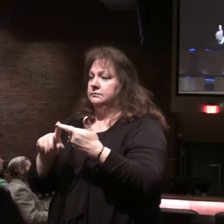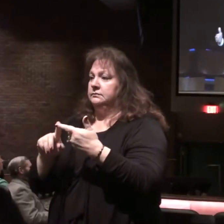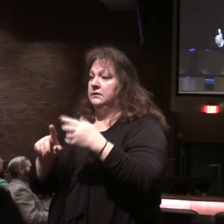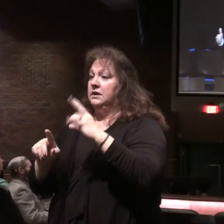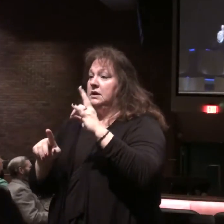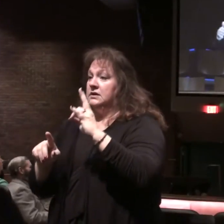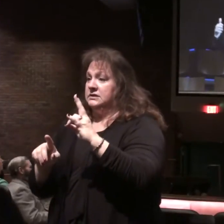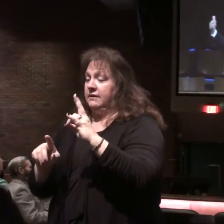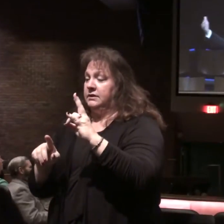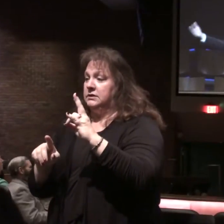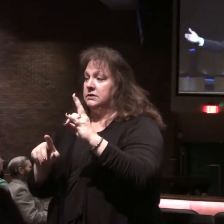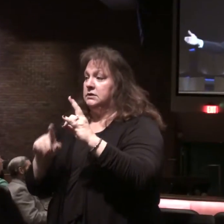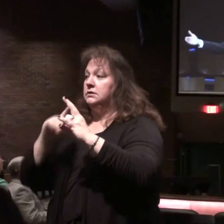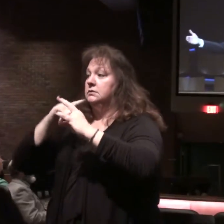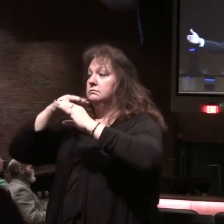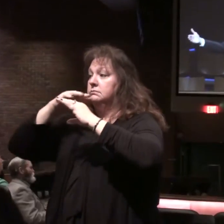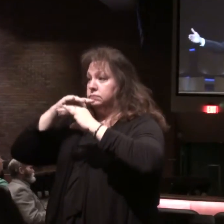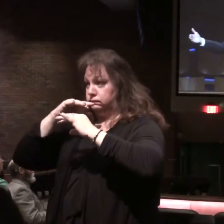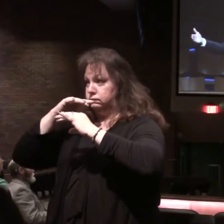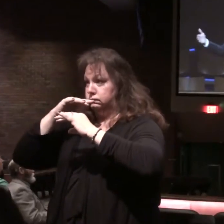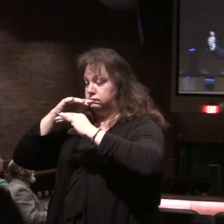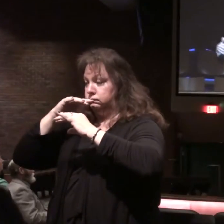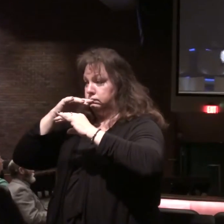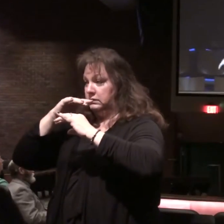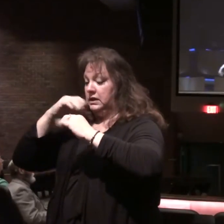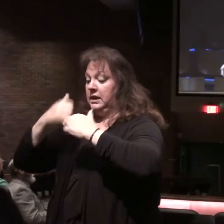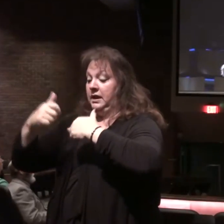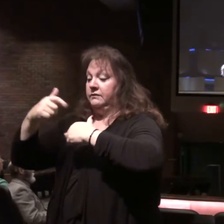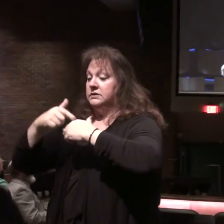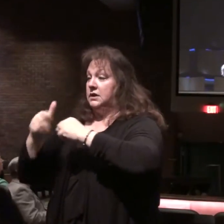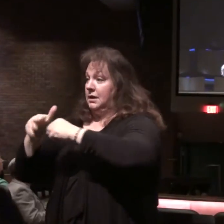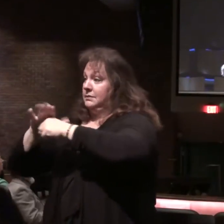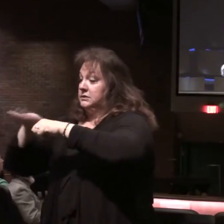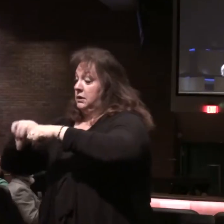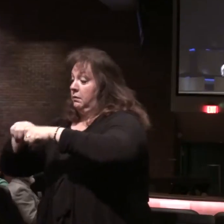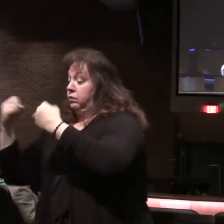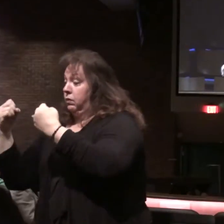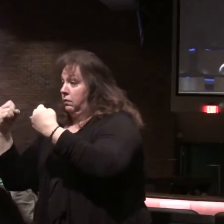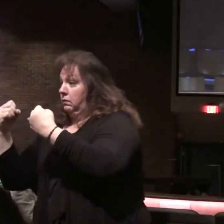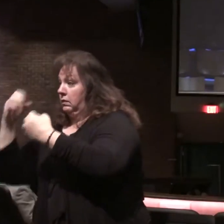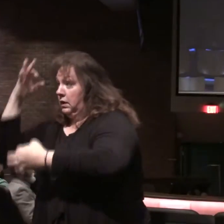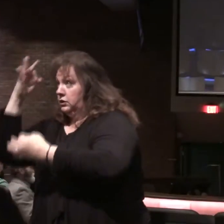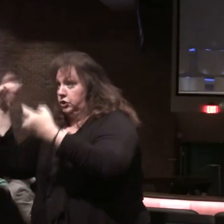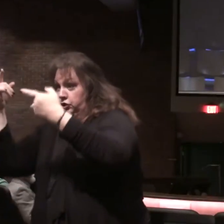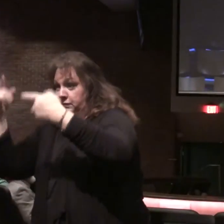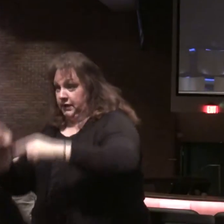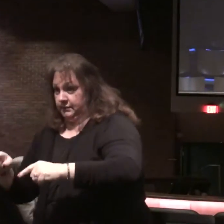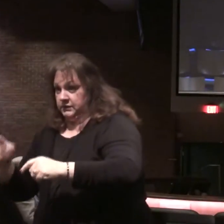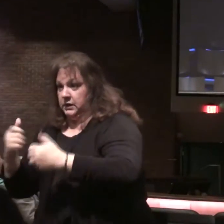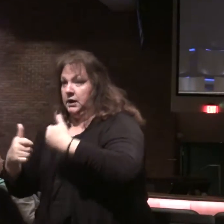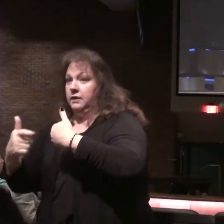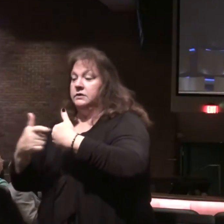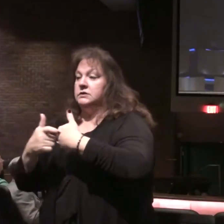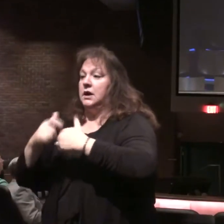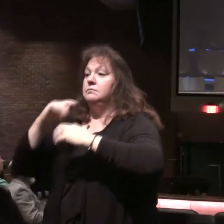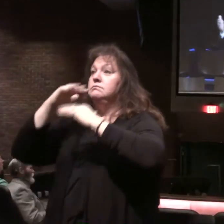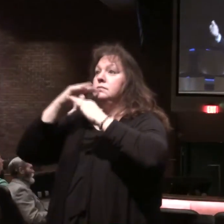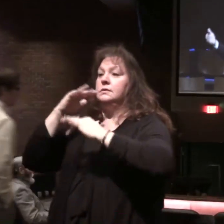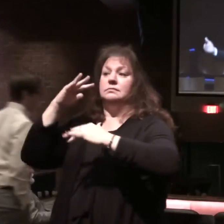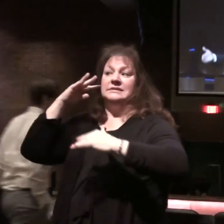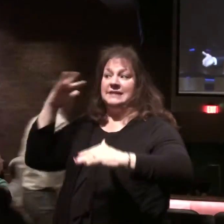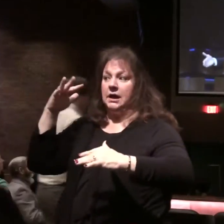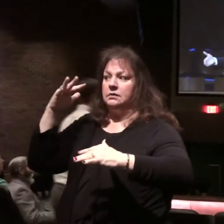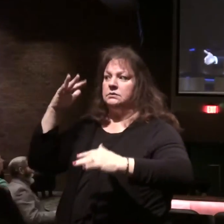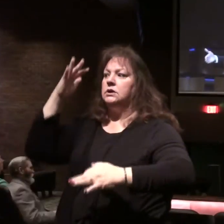by seven trumpets. Each time a seal is broken, a judgment comes. Every time a trumpet sounds,